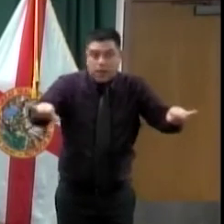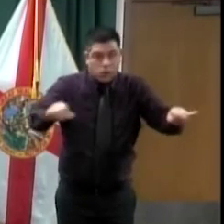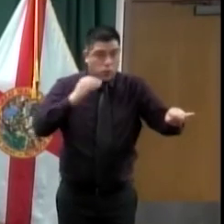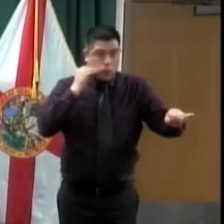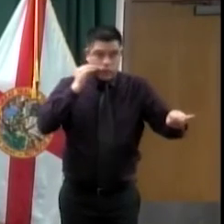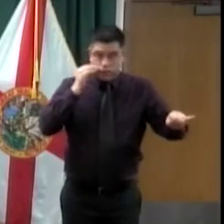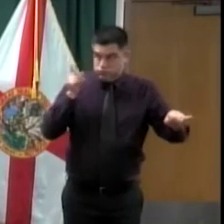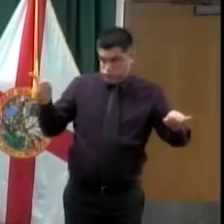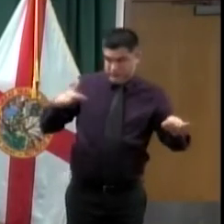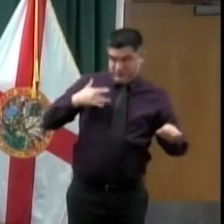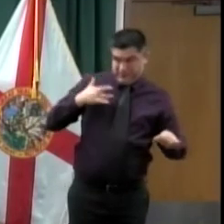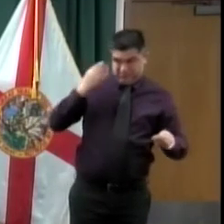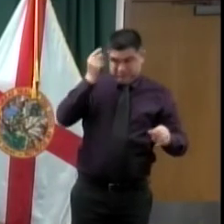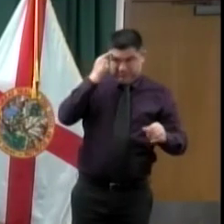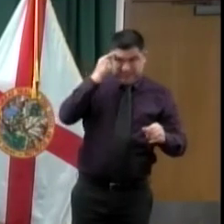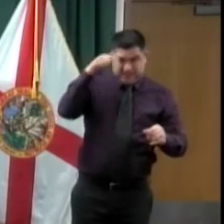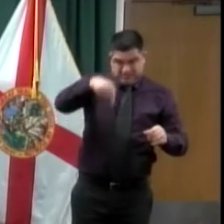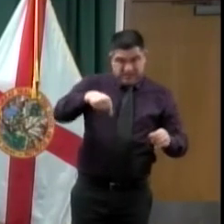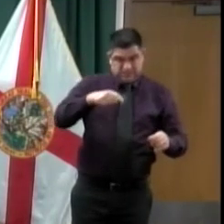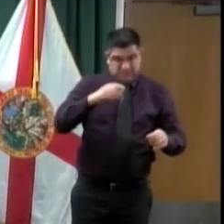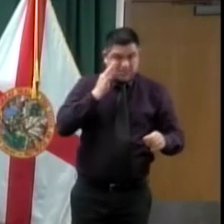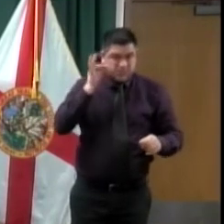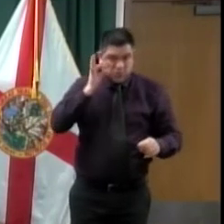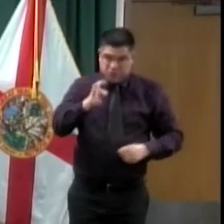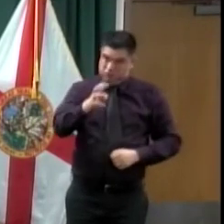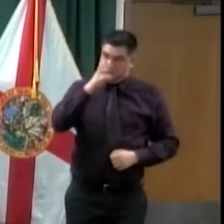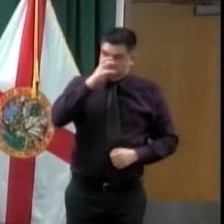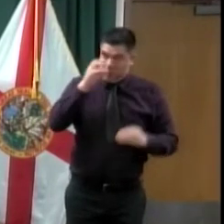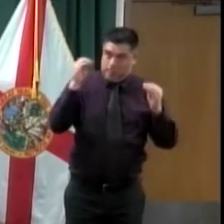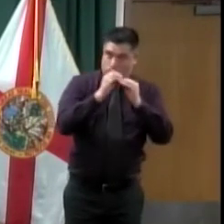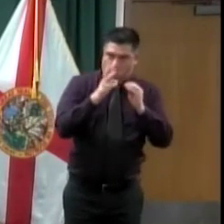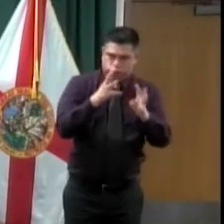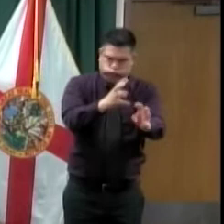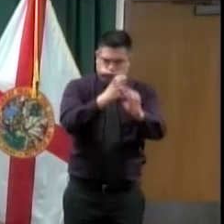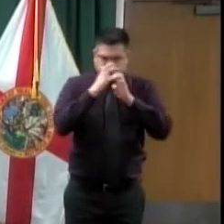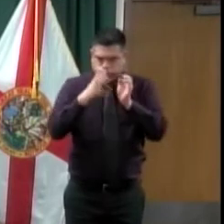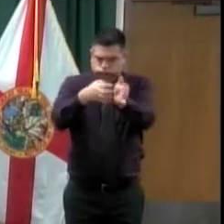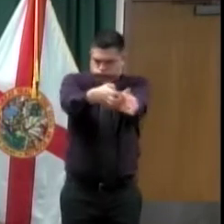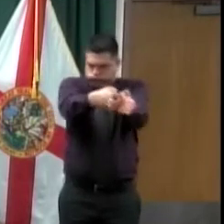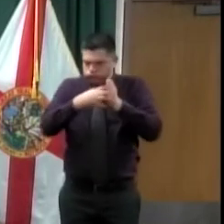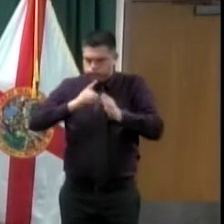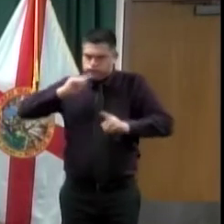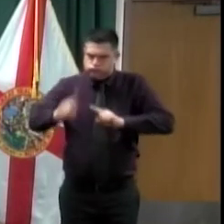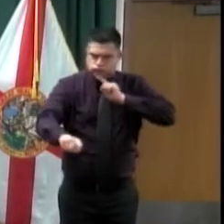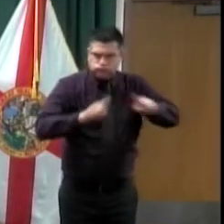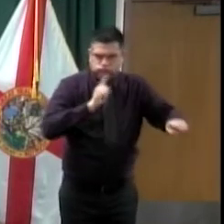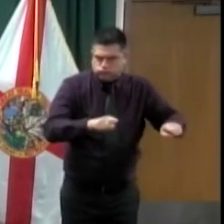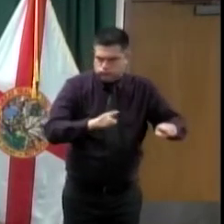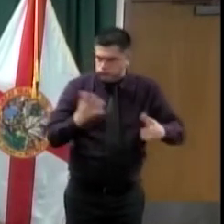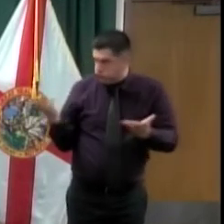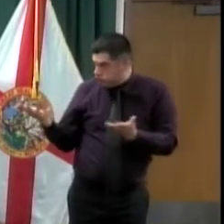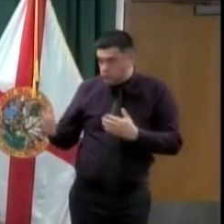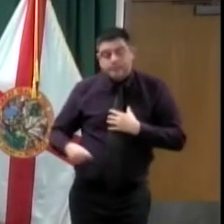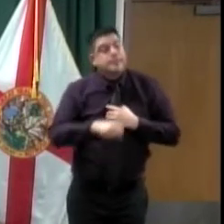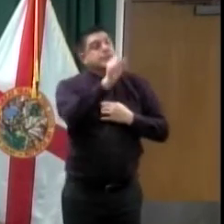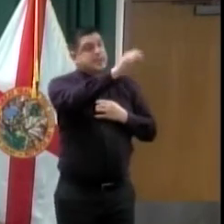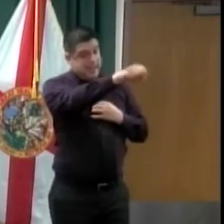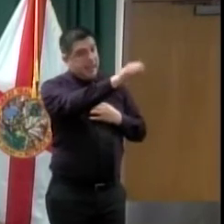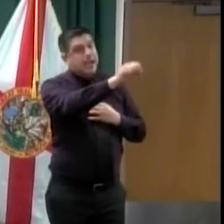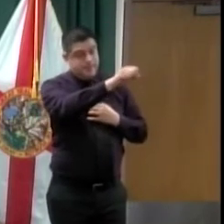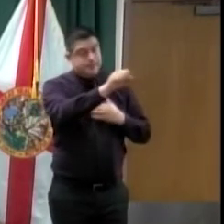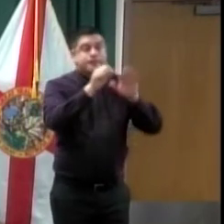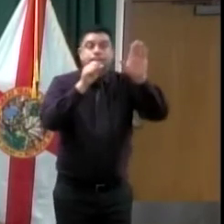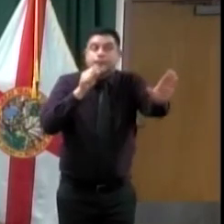more protective and more strict. Absolutely. So it has been, the six feet has not changed. That guidance has been